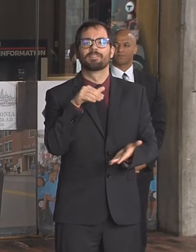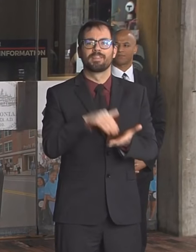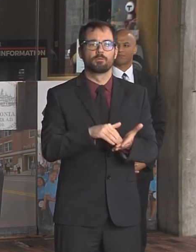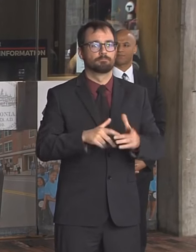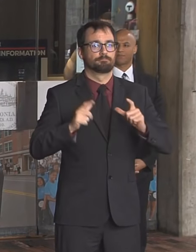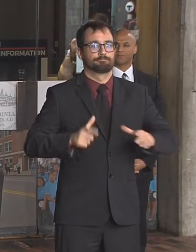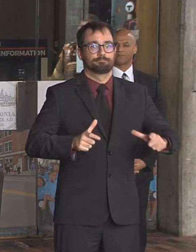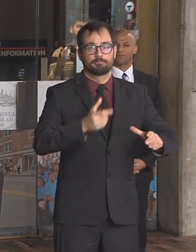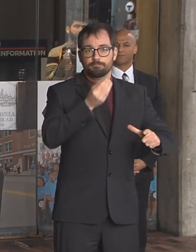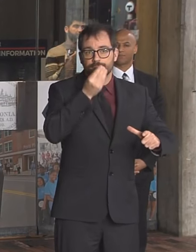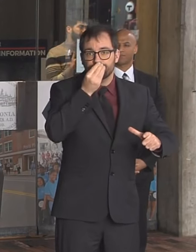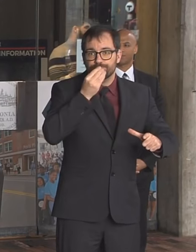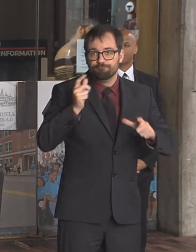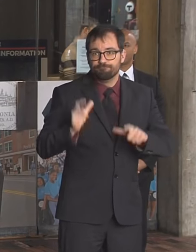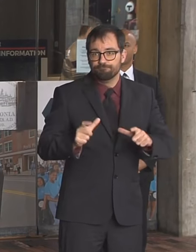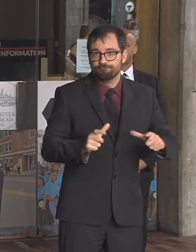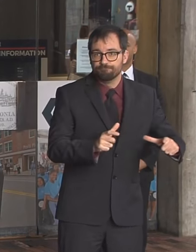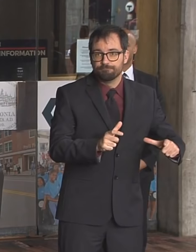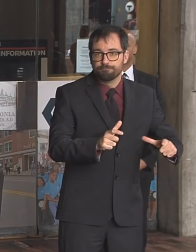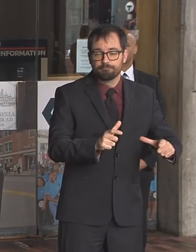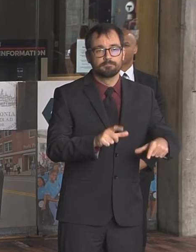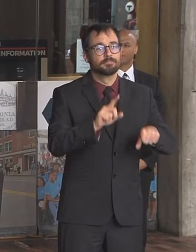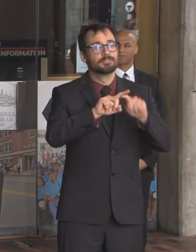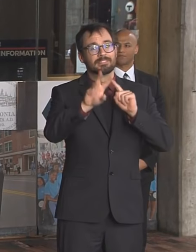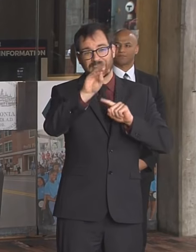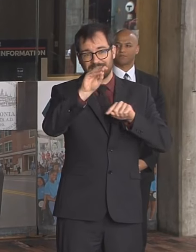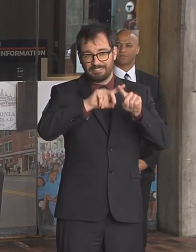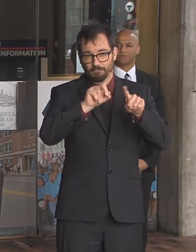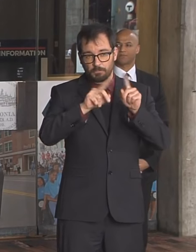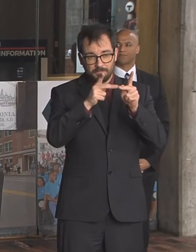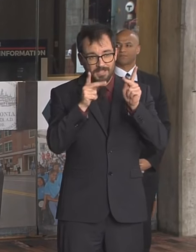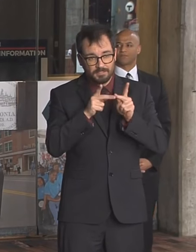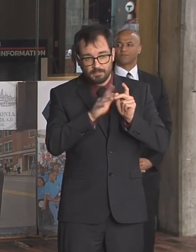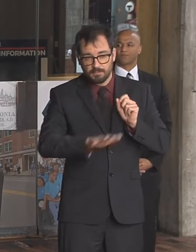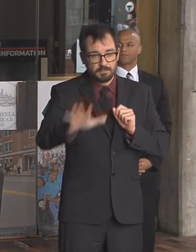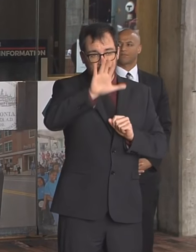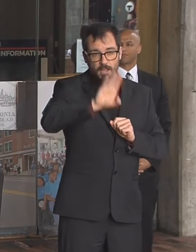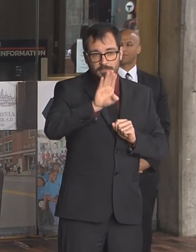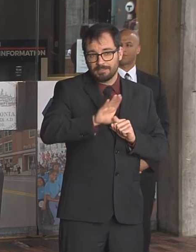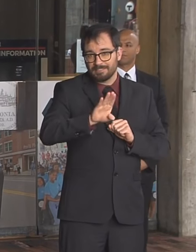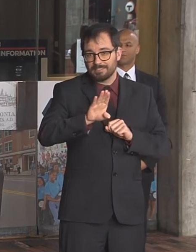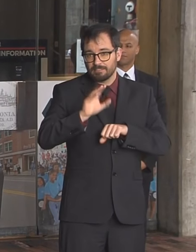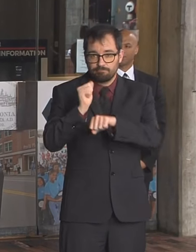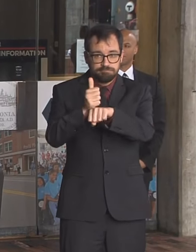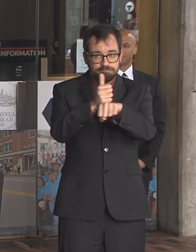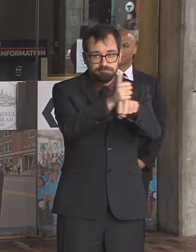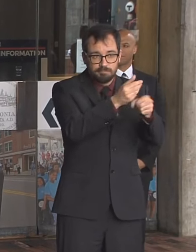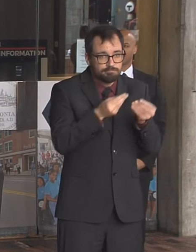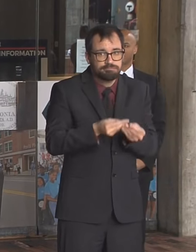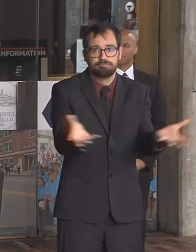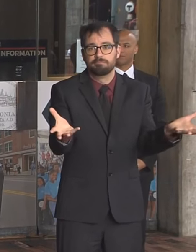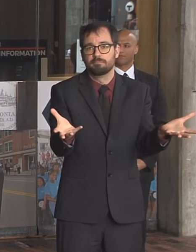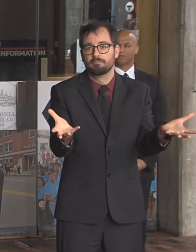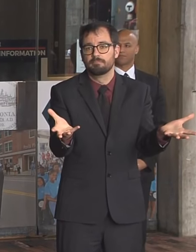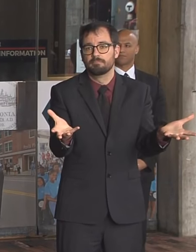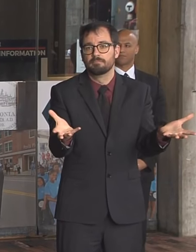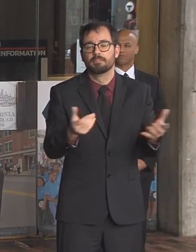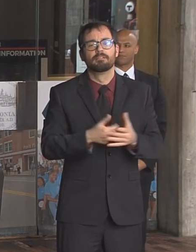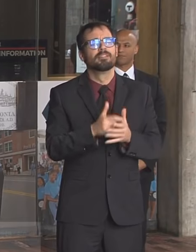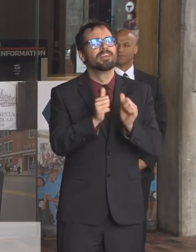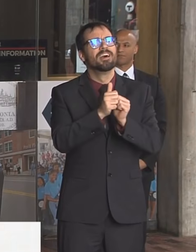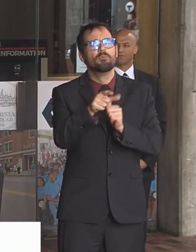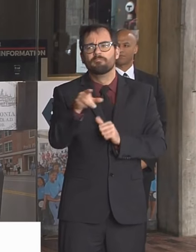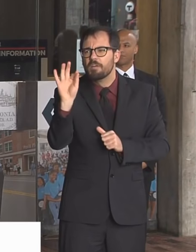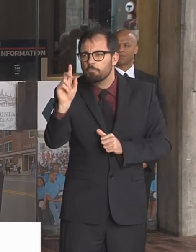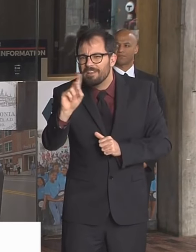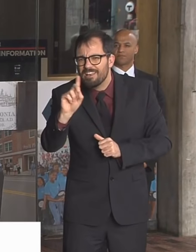than 70 sites across the city. To find out your location, go to boston.gov slash coronavirus. That